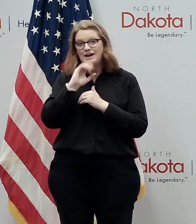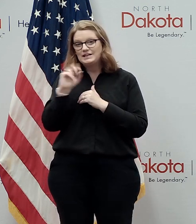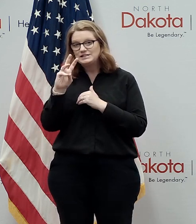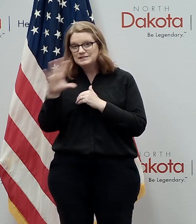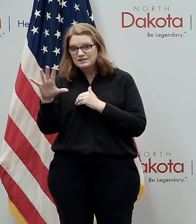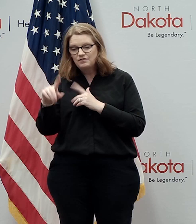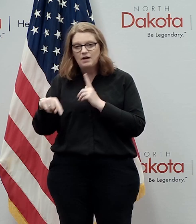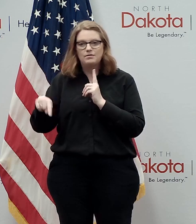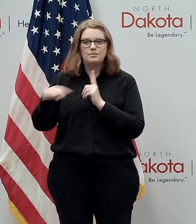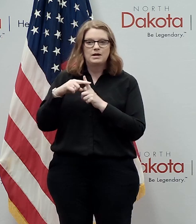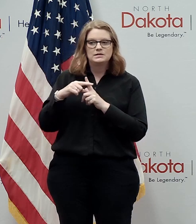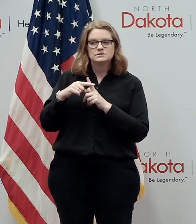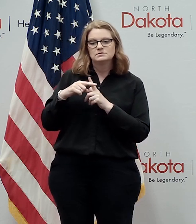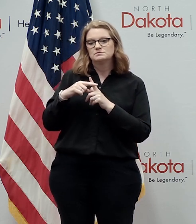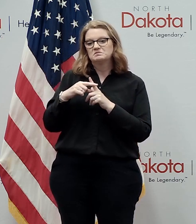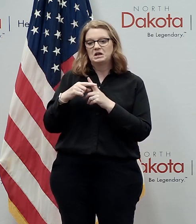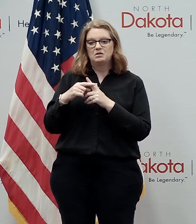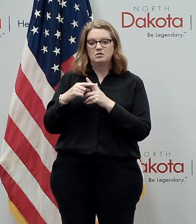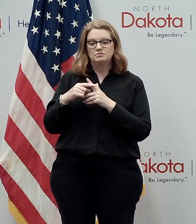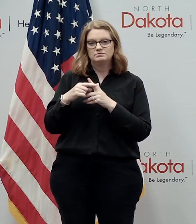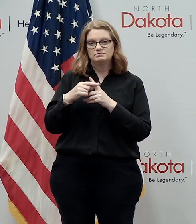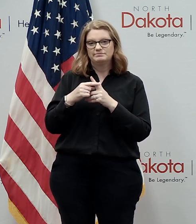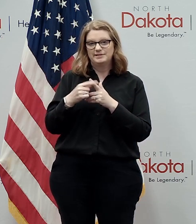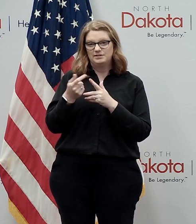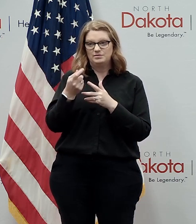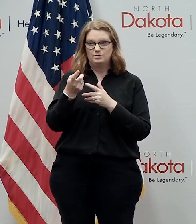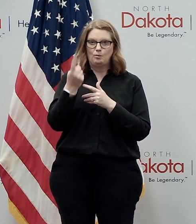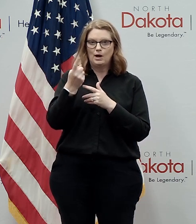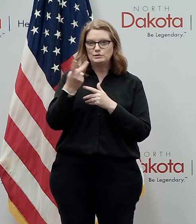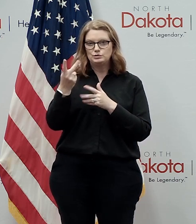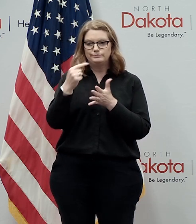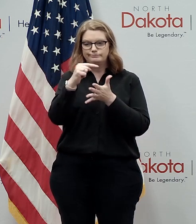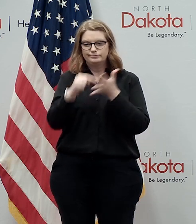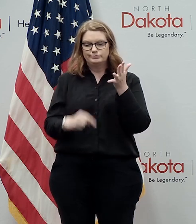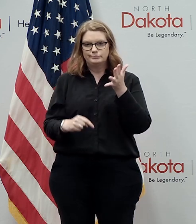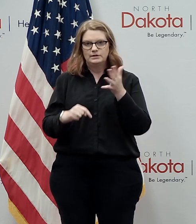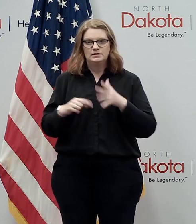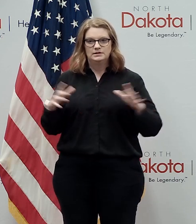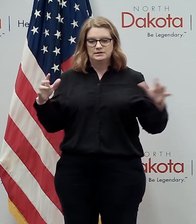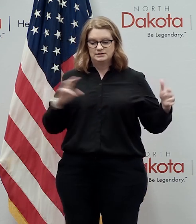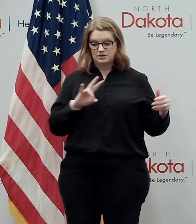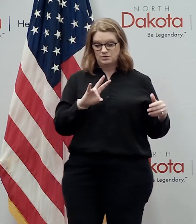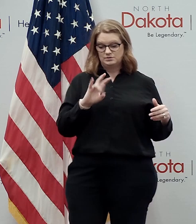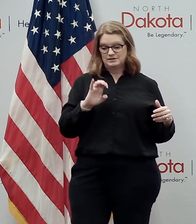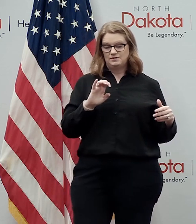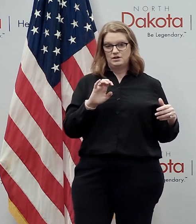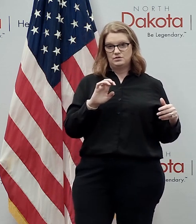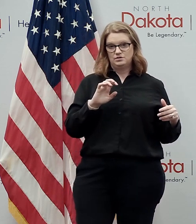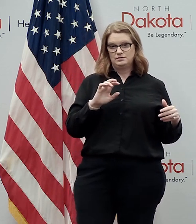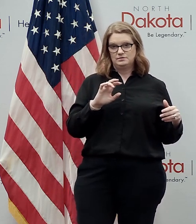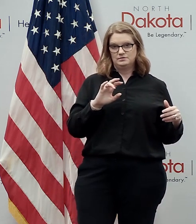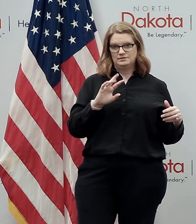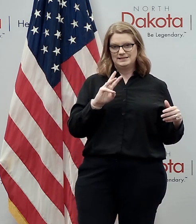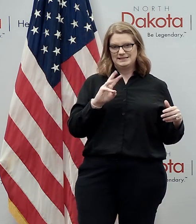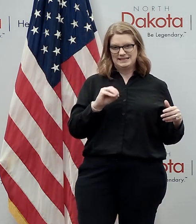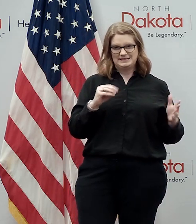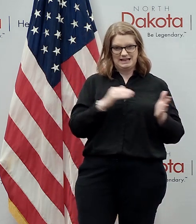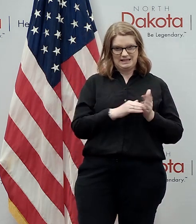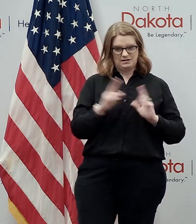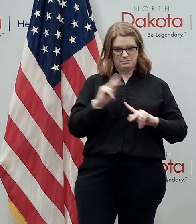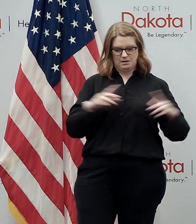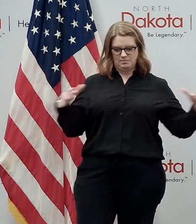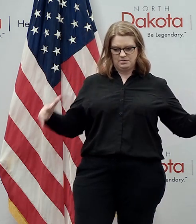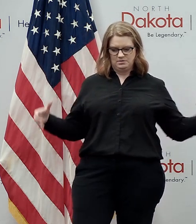and one or more of these conditions that is 20 percent of the 760 000